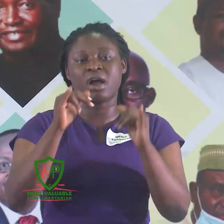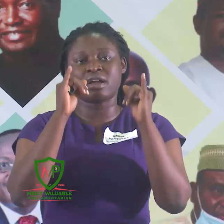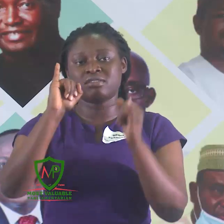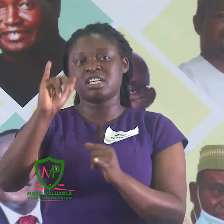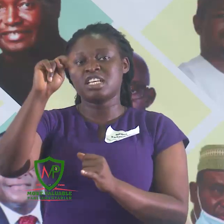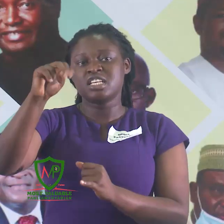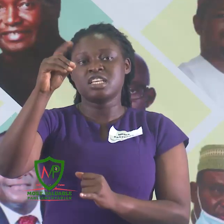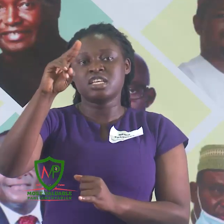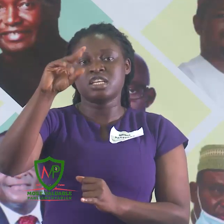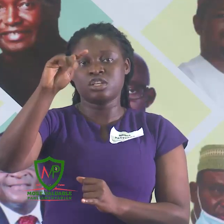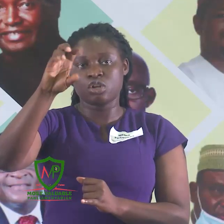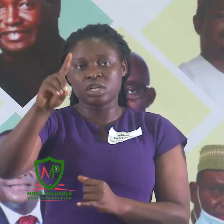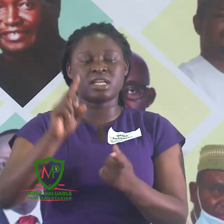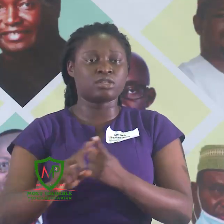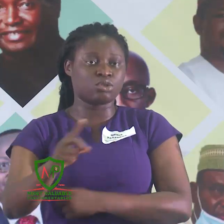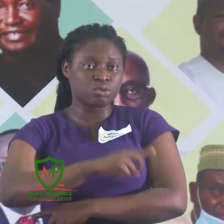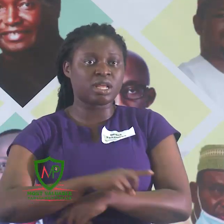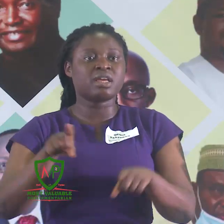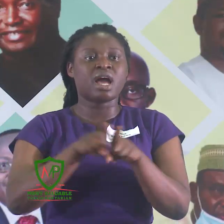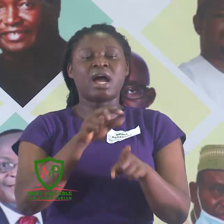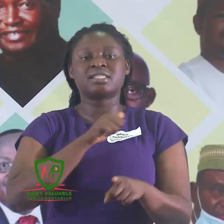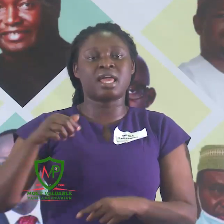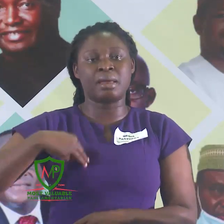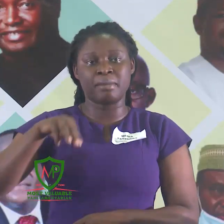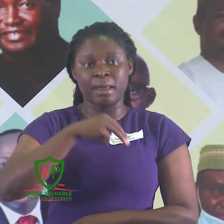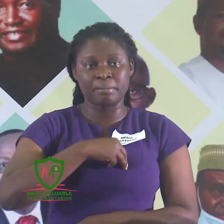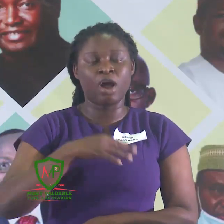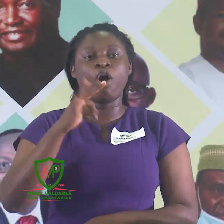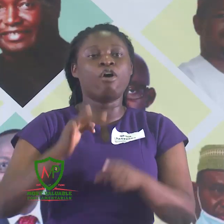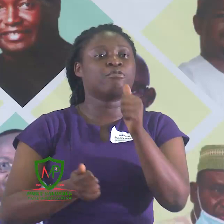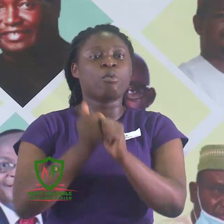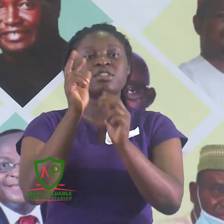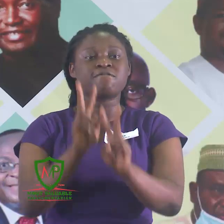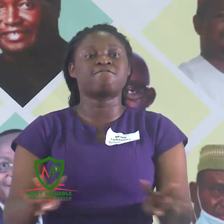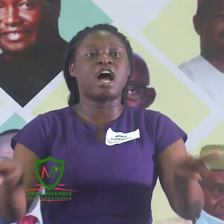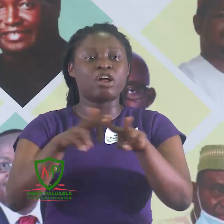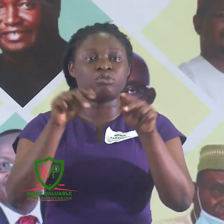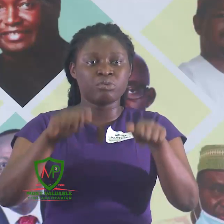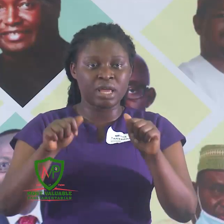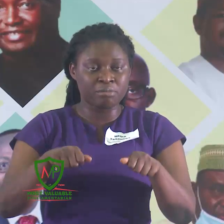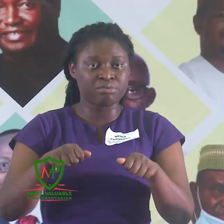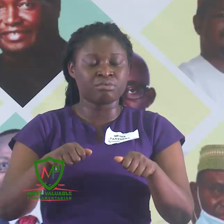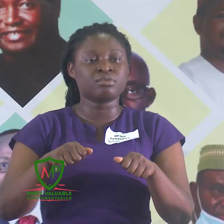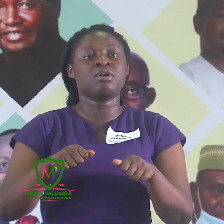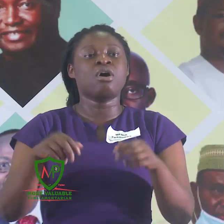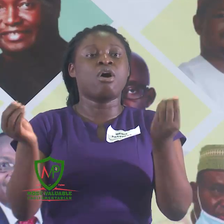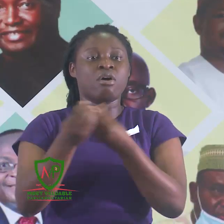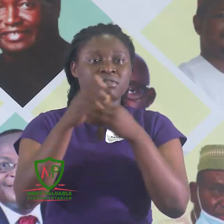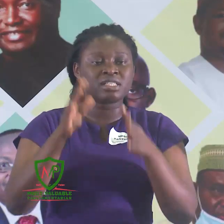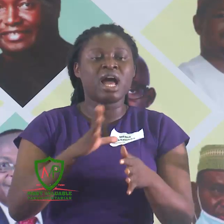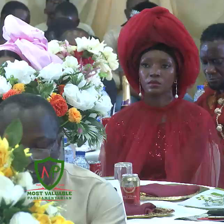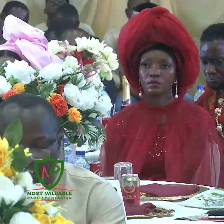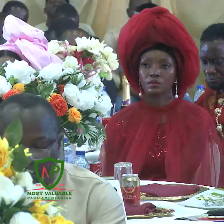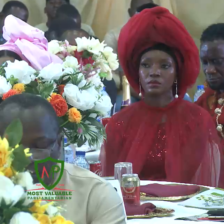today as a member of the most valuable parliamentarian and God forbid,